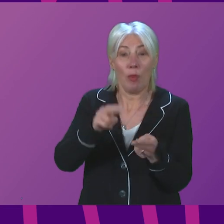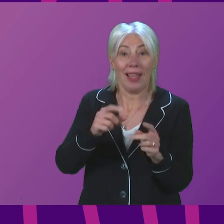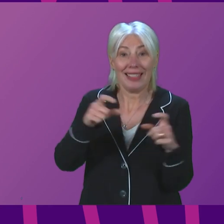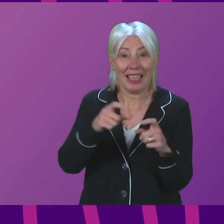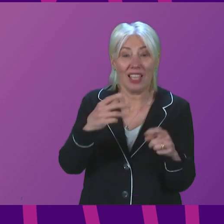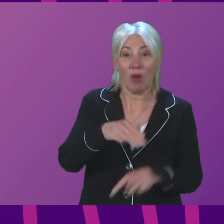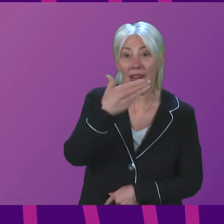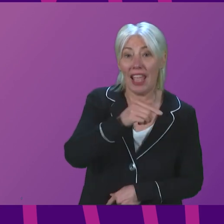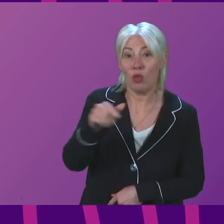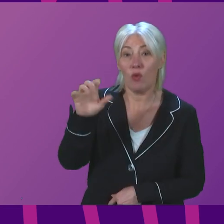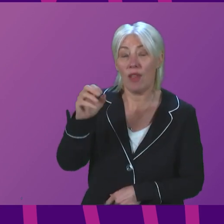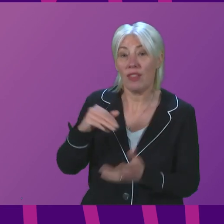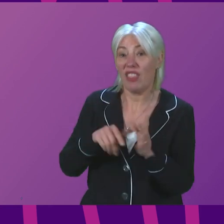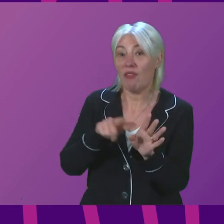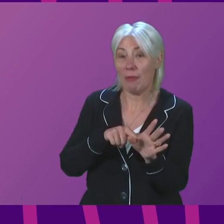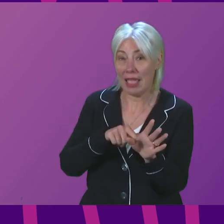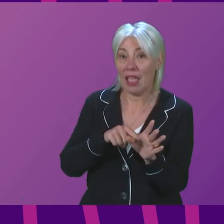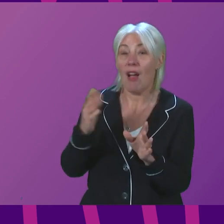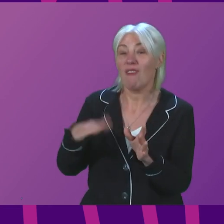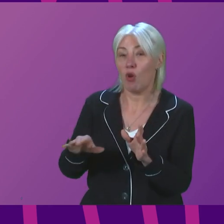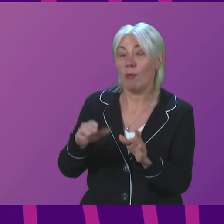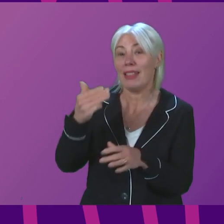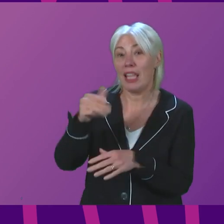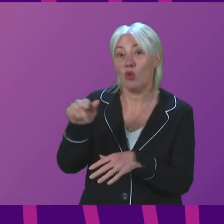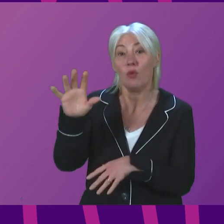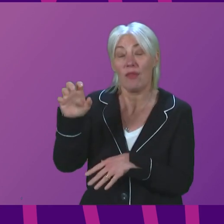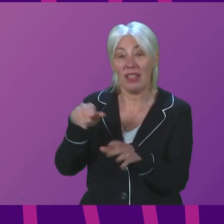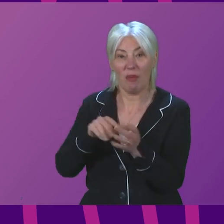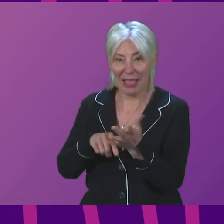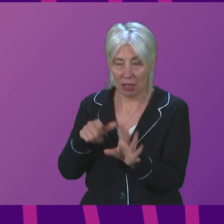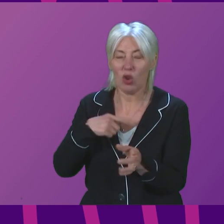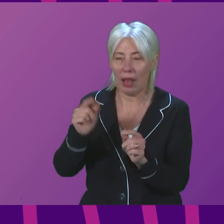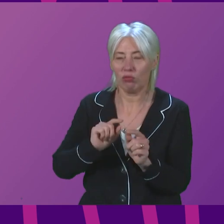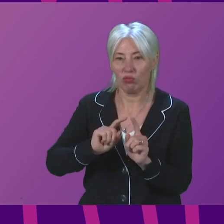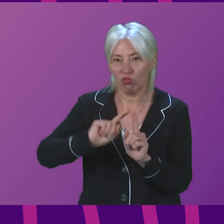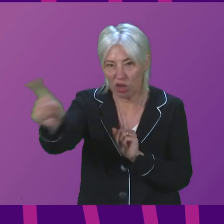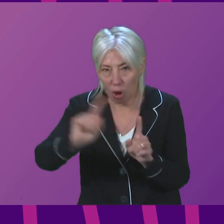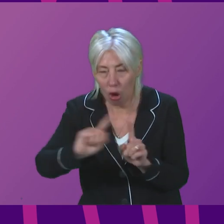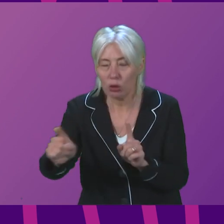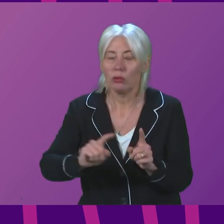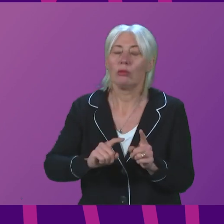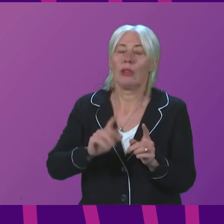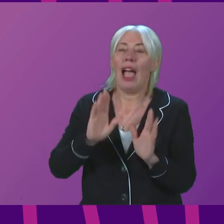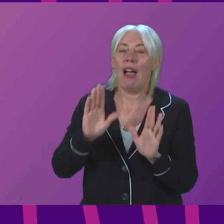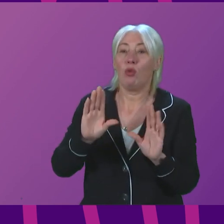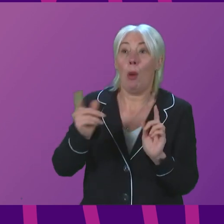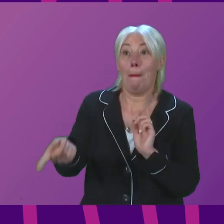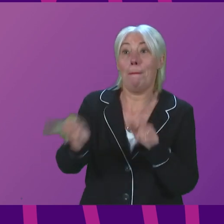of May for outward travel between the 19th and 31st of May with return travel to be completed by the 30th of June